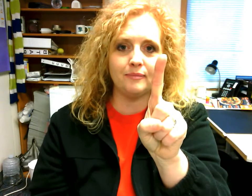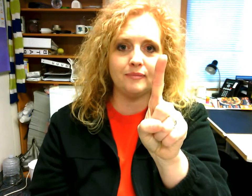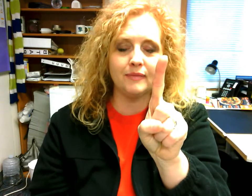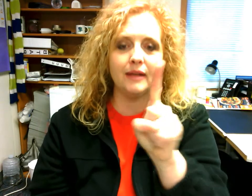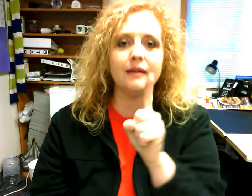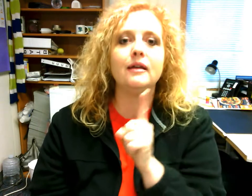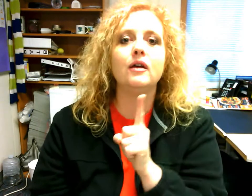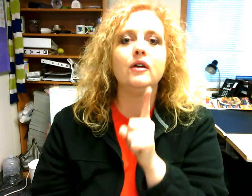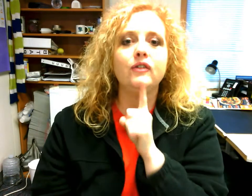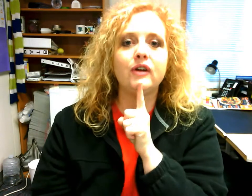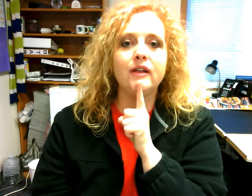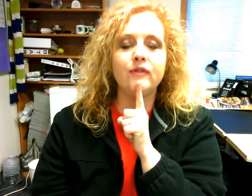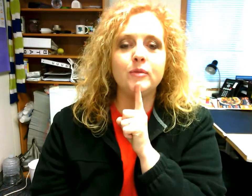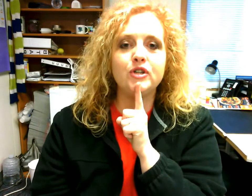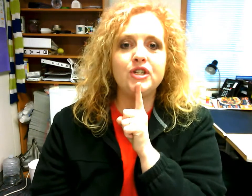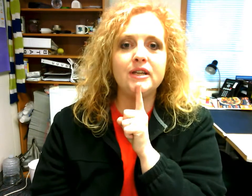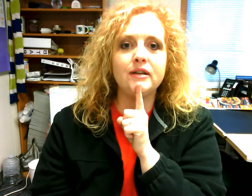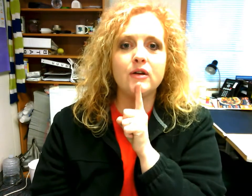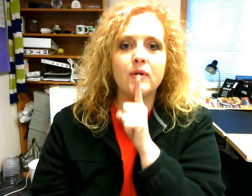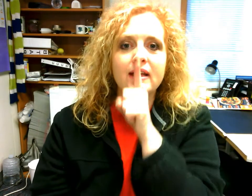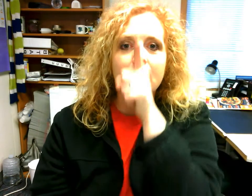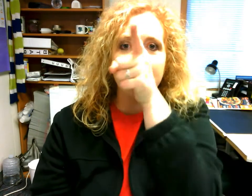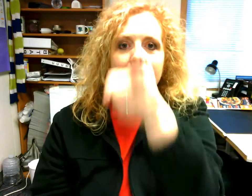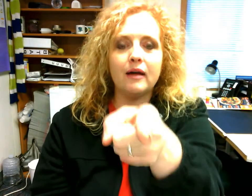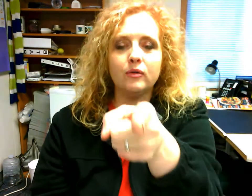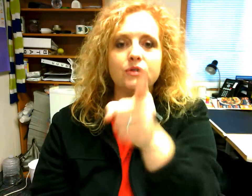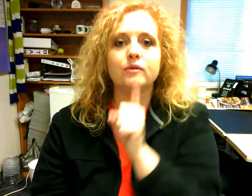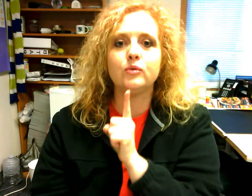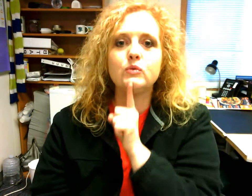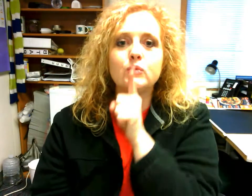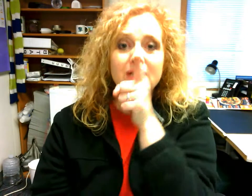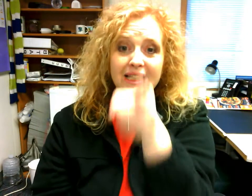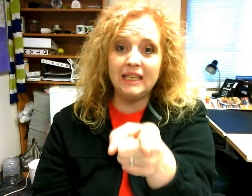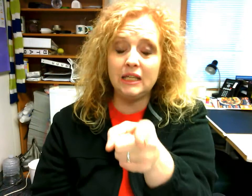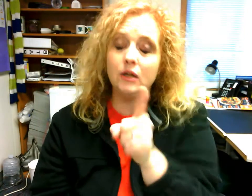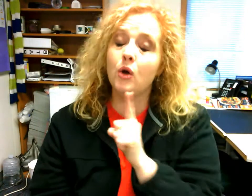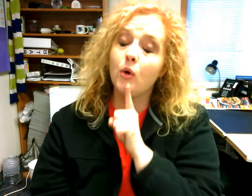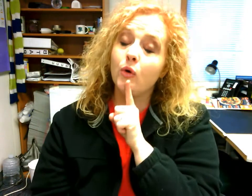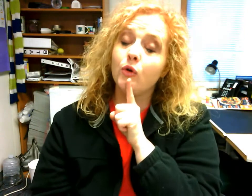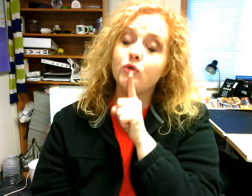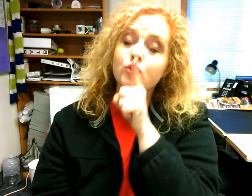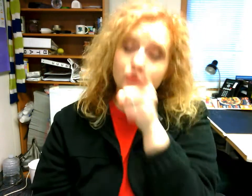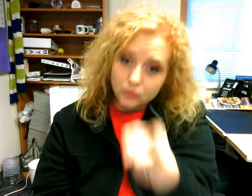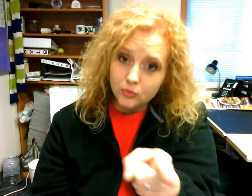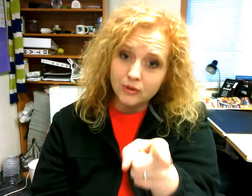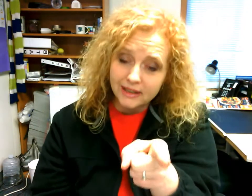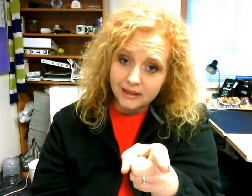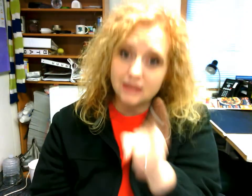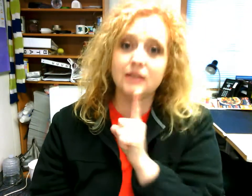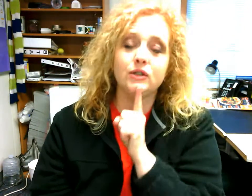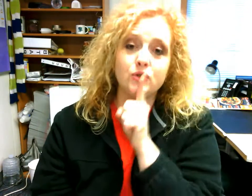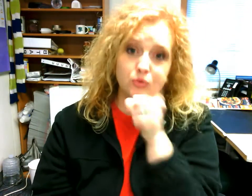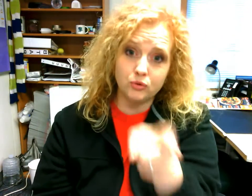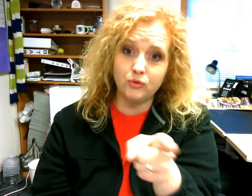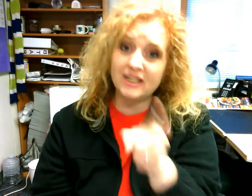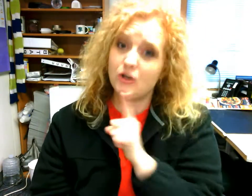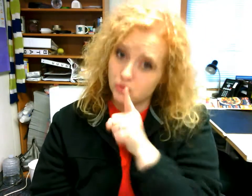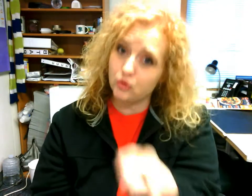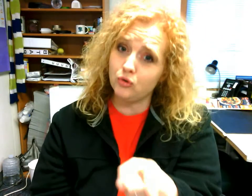starting from your chin going up and out really truly true is that true